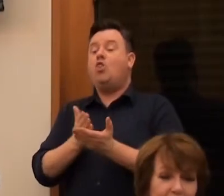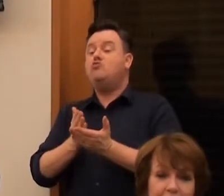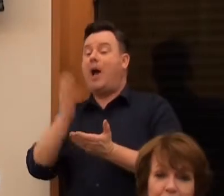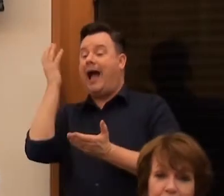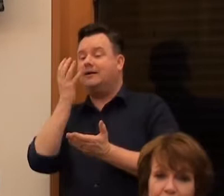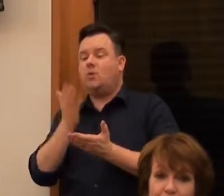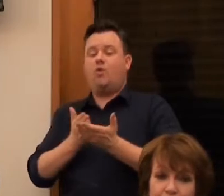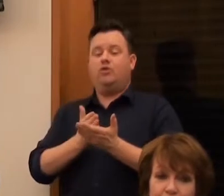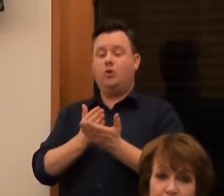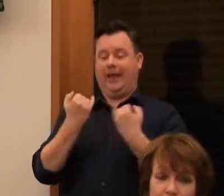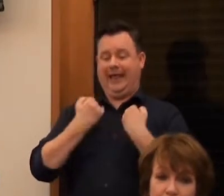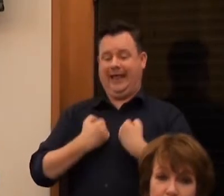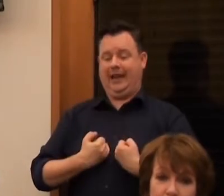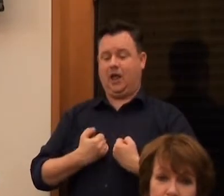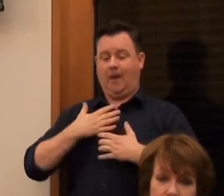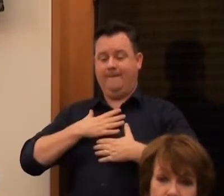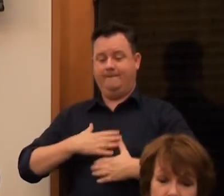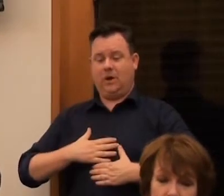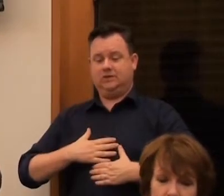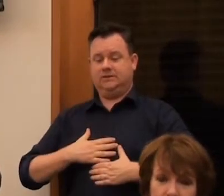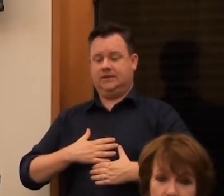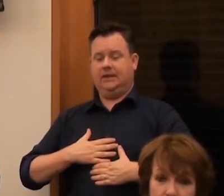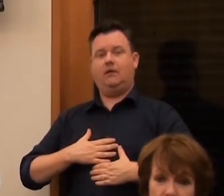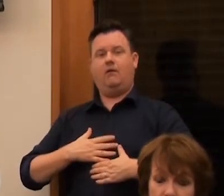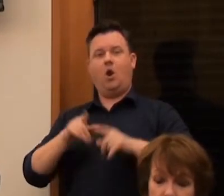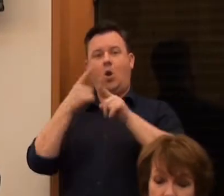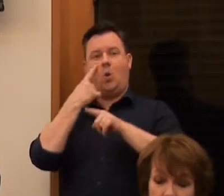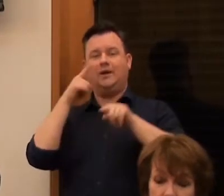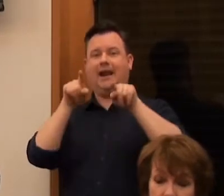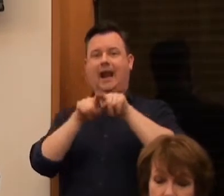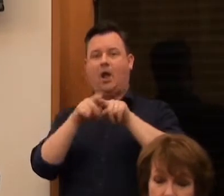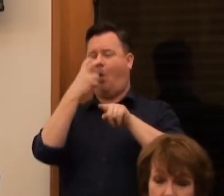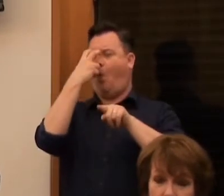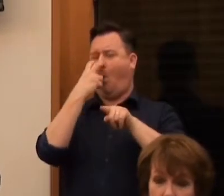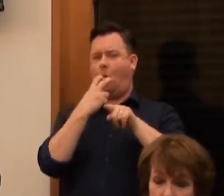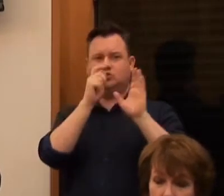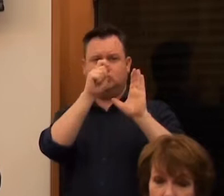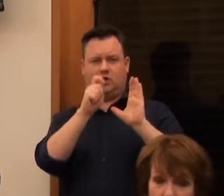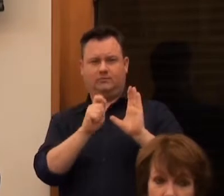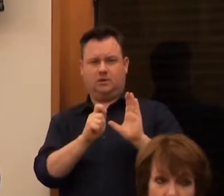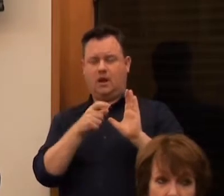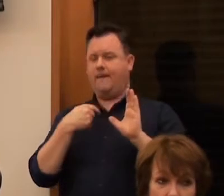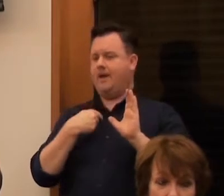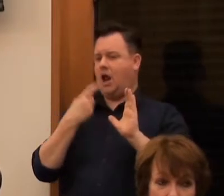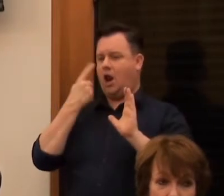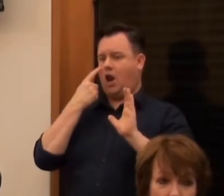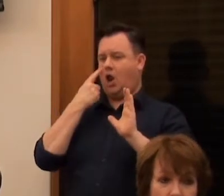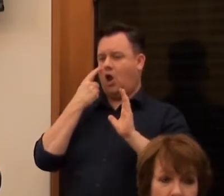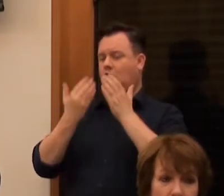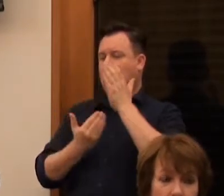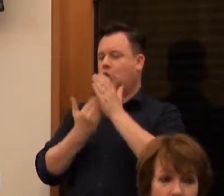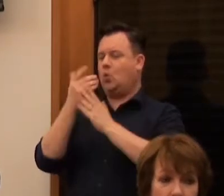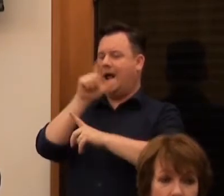body is slightly like an ancient sculpture. But I'll make it in a kind of neoclassical, perfect,